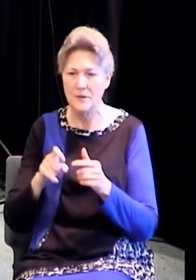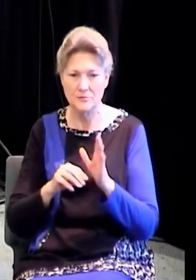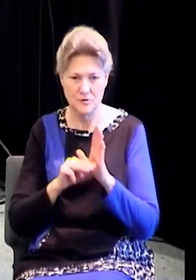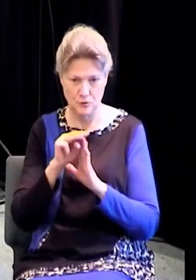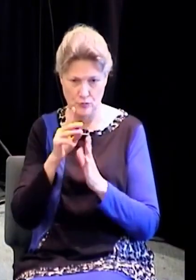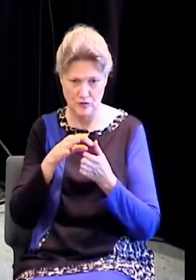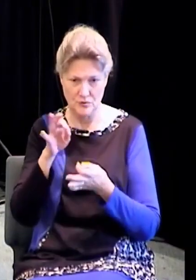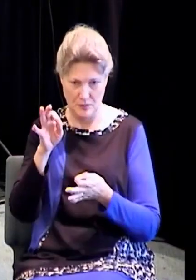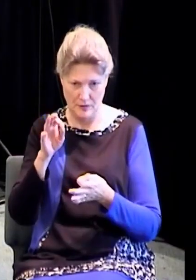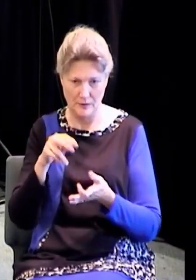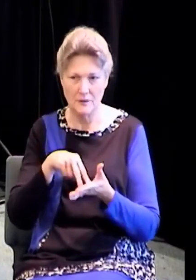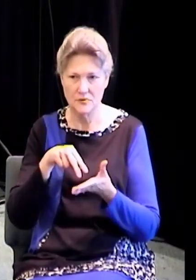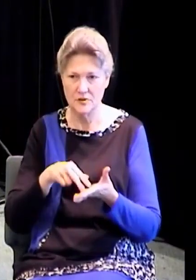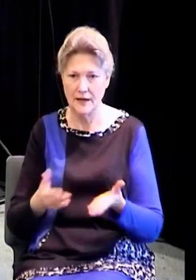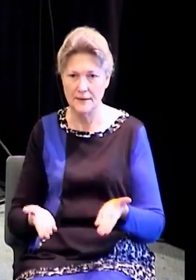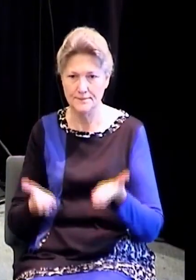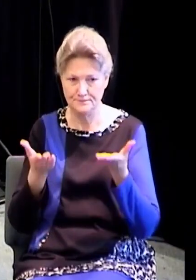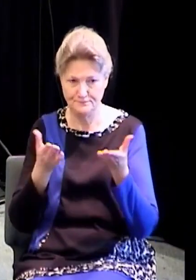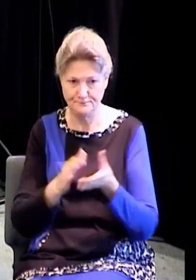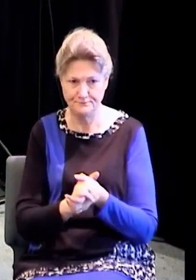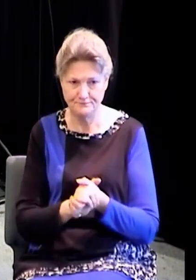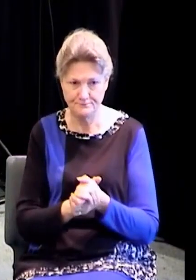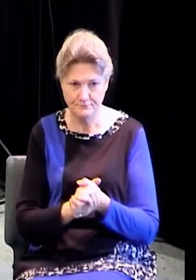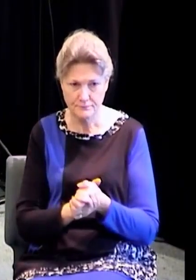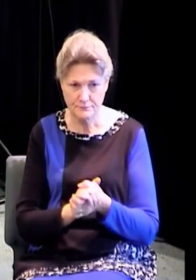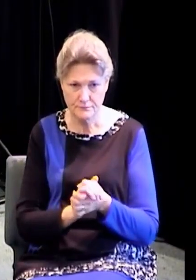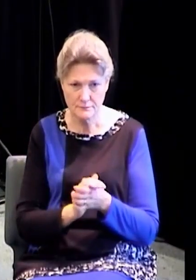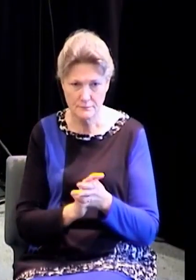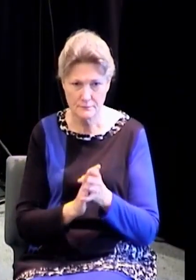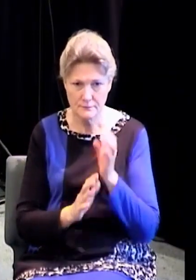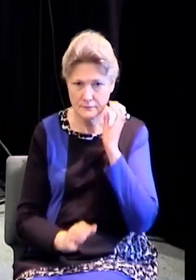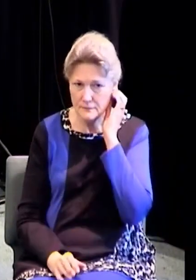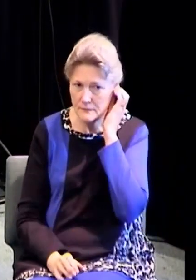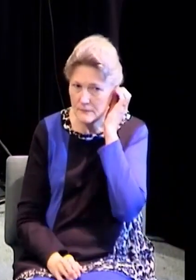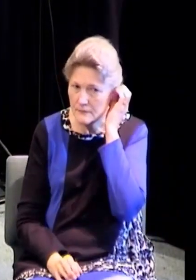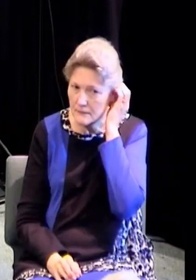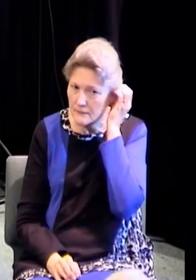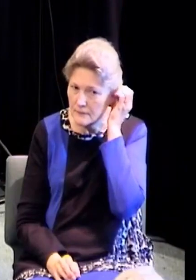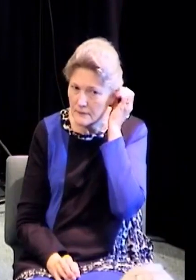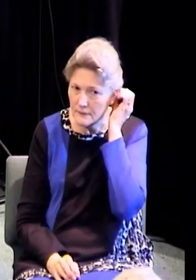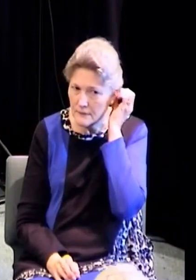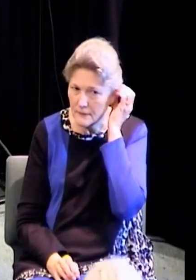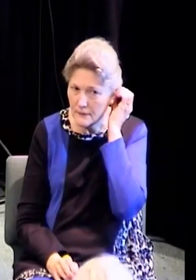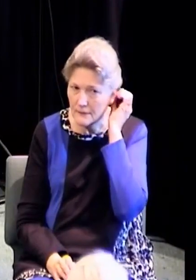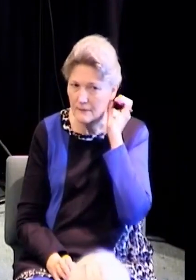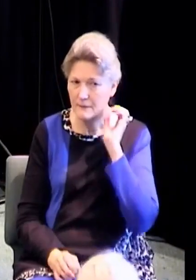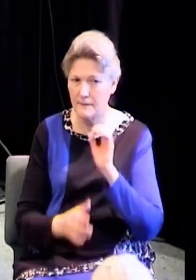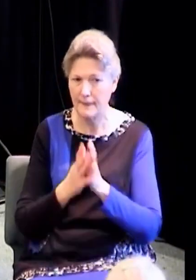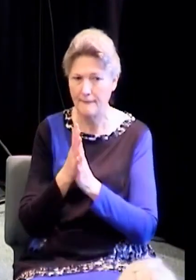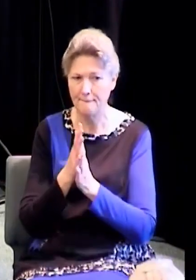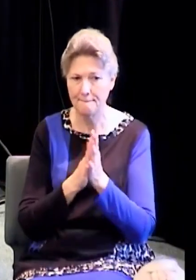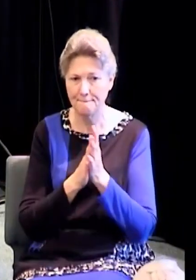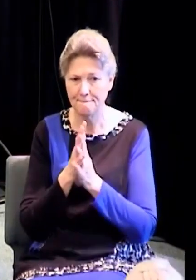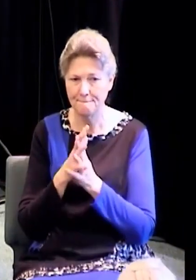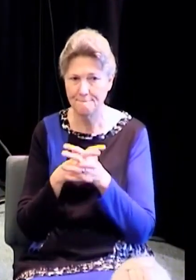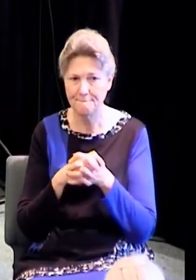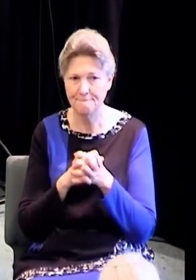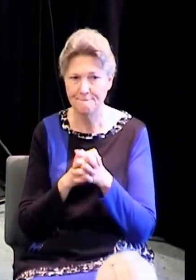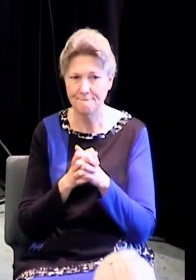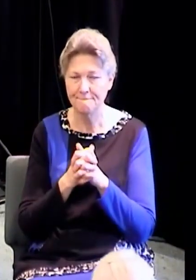himself and saw none but the woman, he said unto her, woman, where are those thine accusers? Hath no man